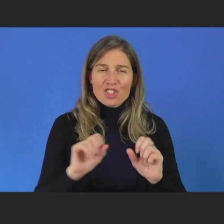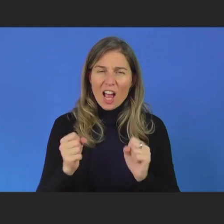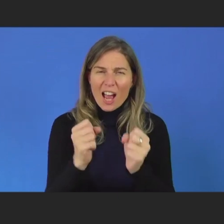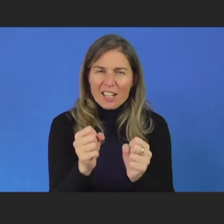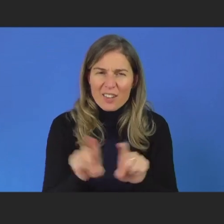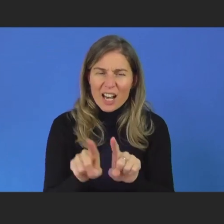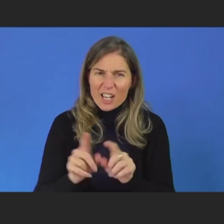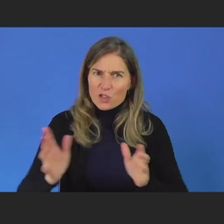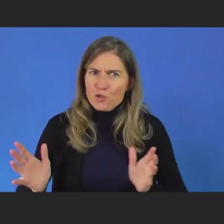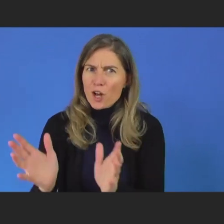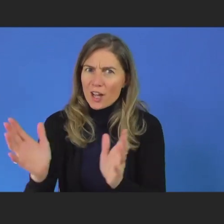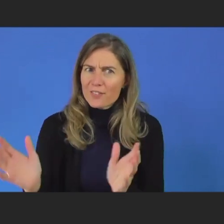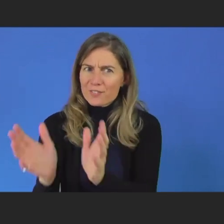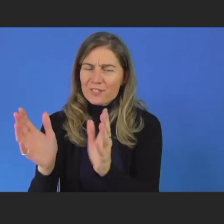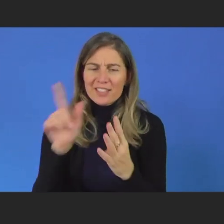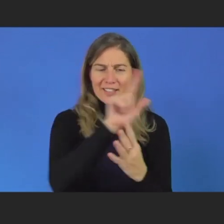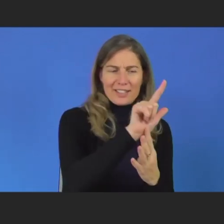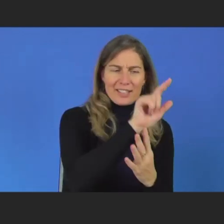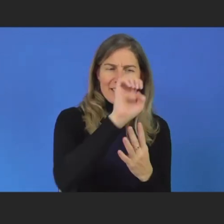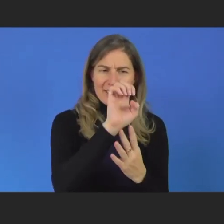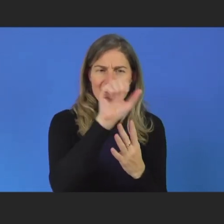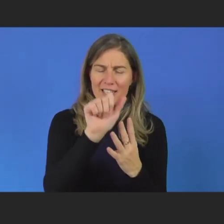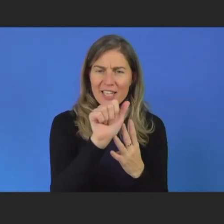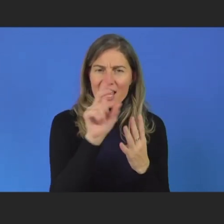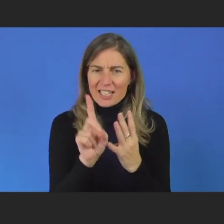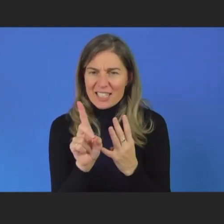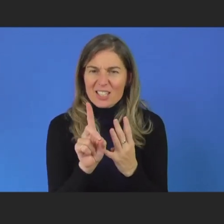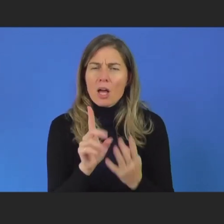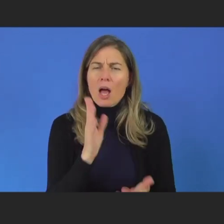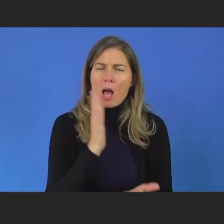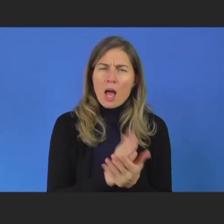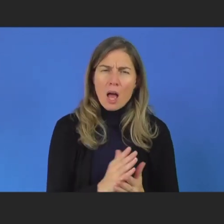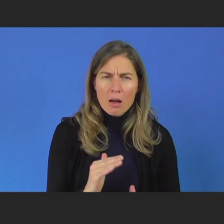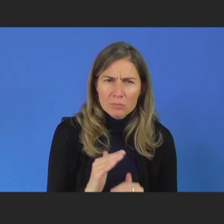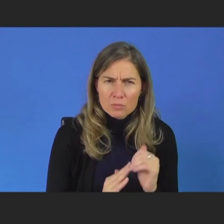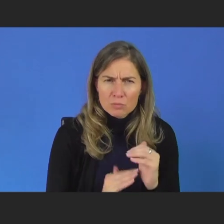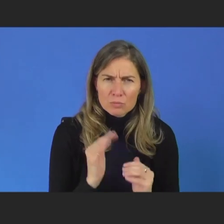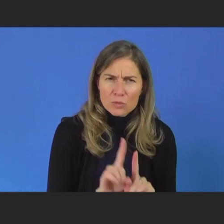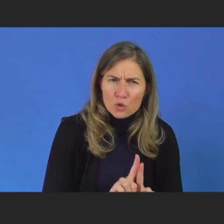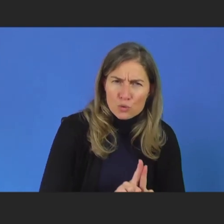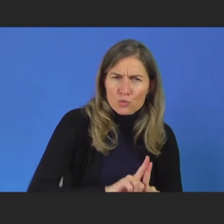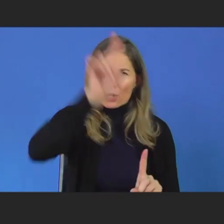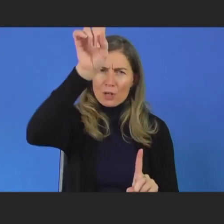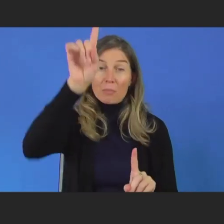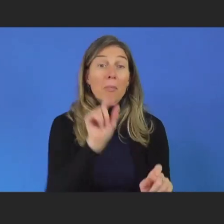And this is building leadership skills from the ground up for women with disabilities. And